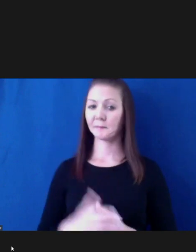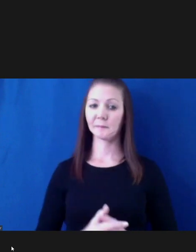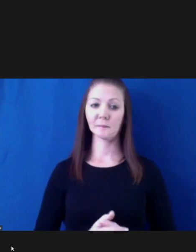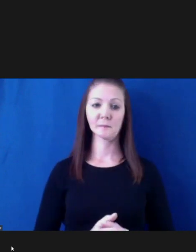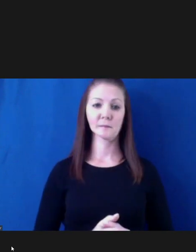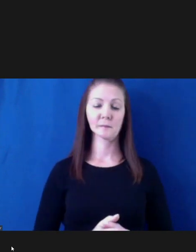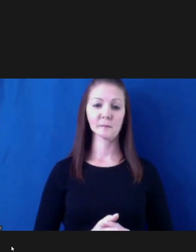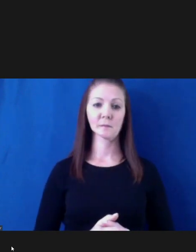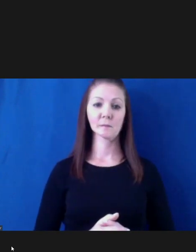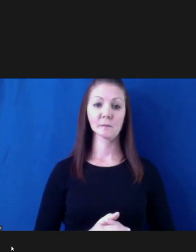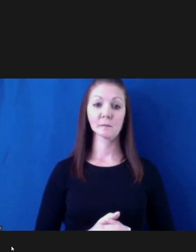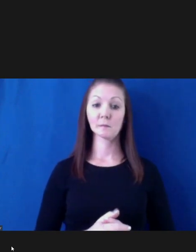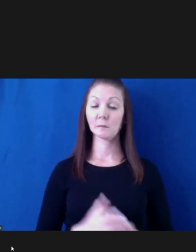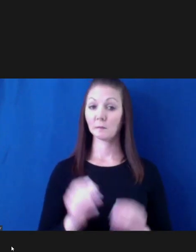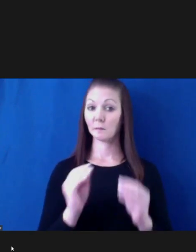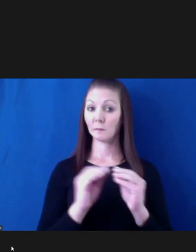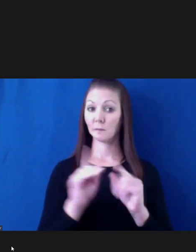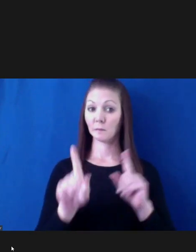No more questions.